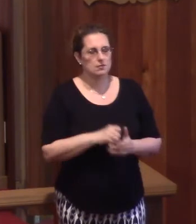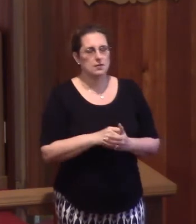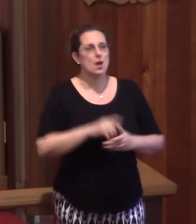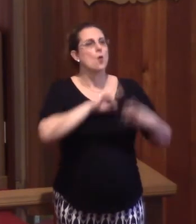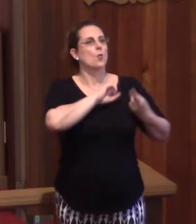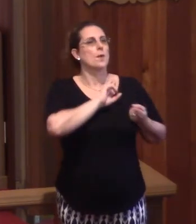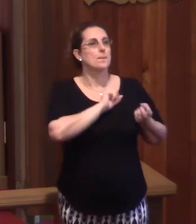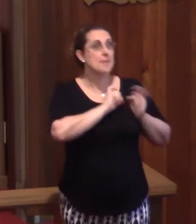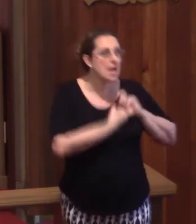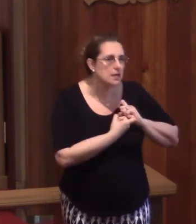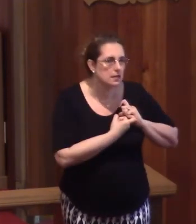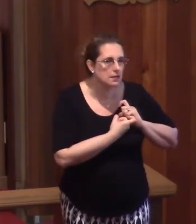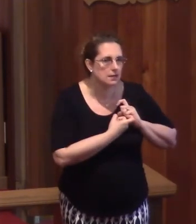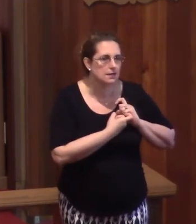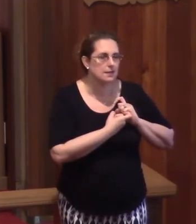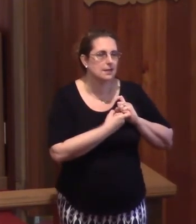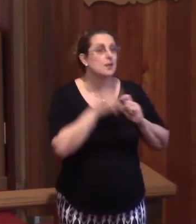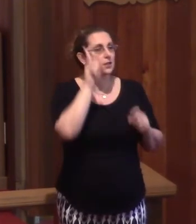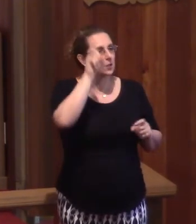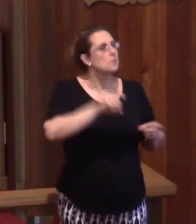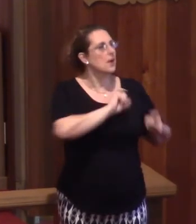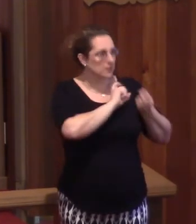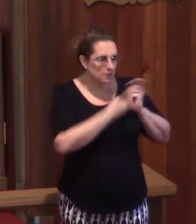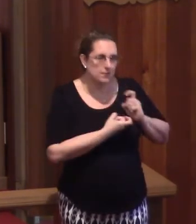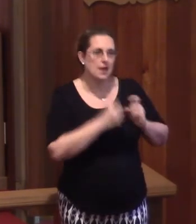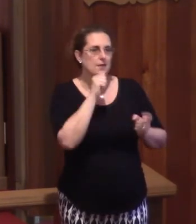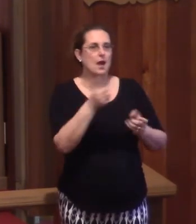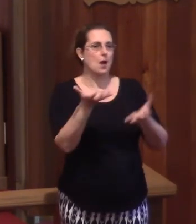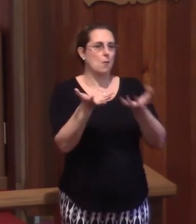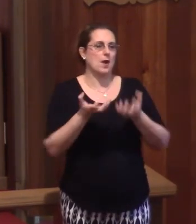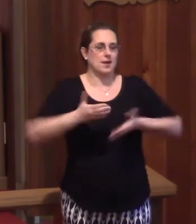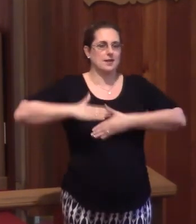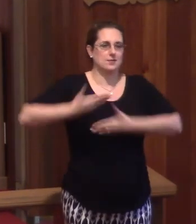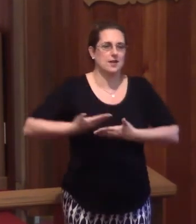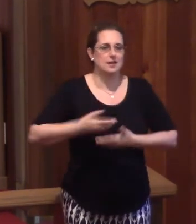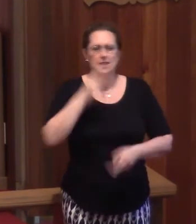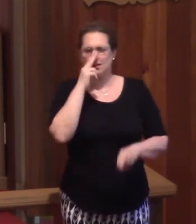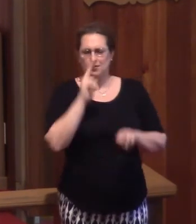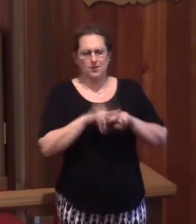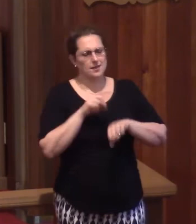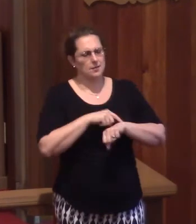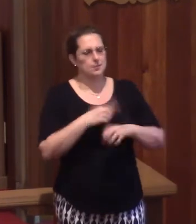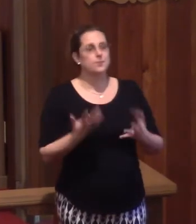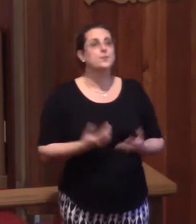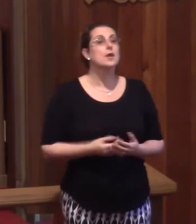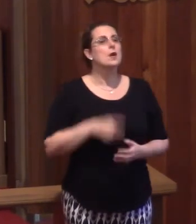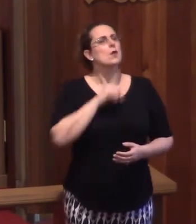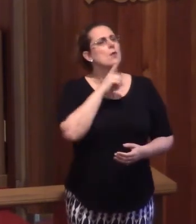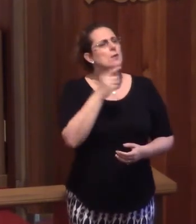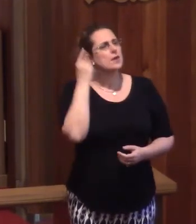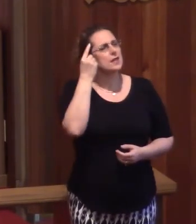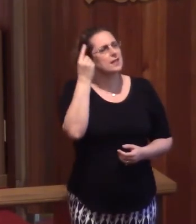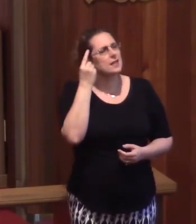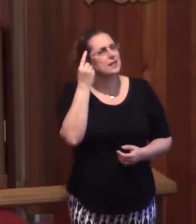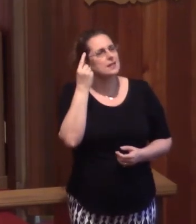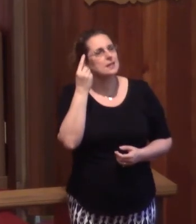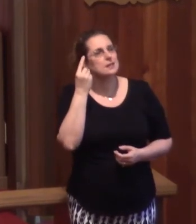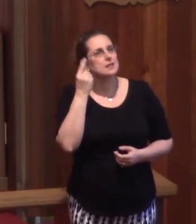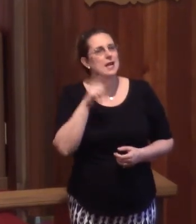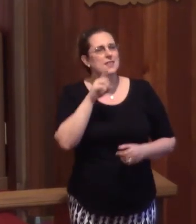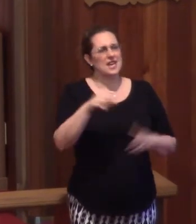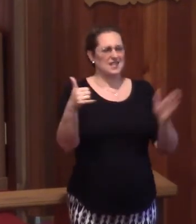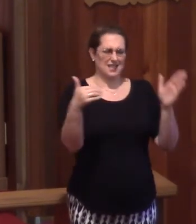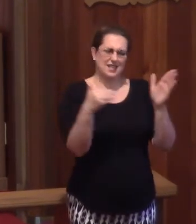Repent. Both. You should repent and repent of not wanting to confess. A ton of times. But we really think that this is anti